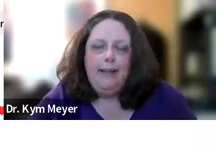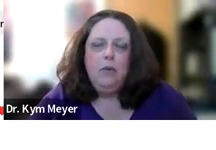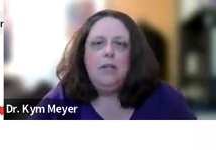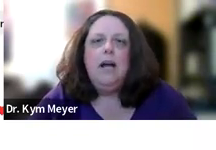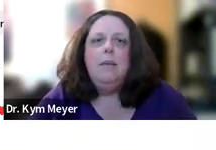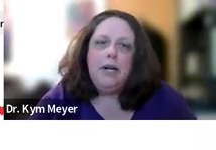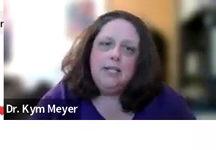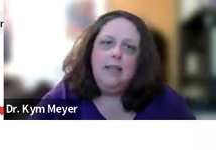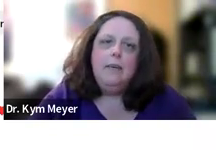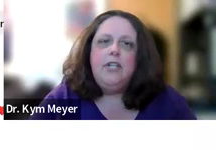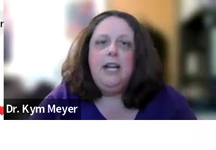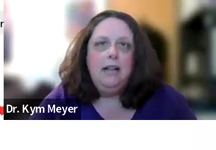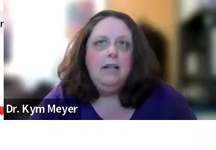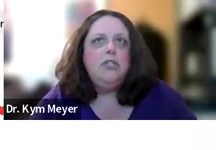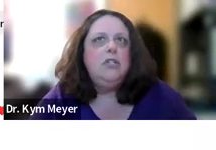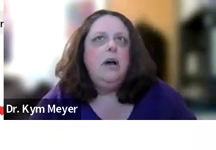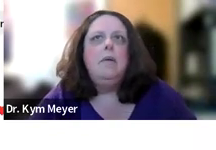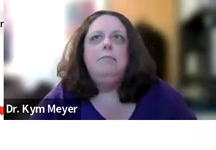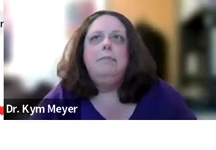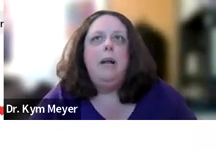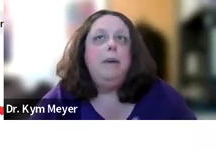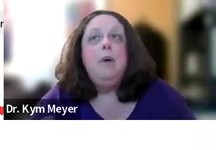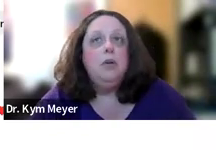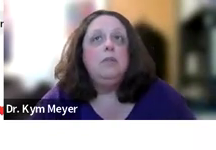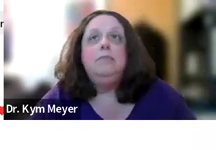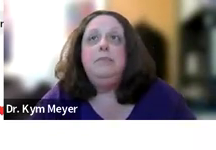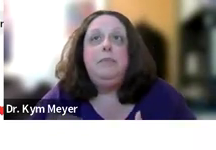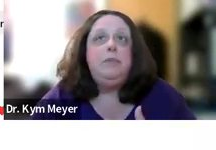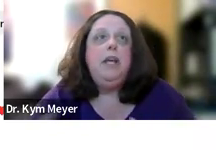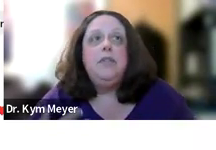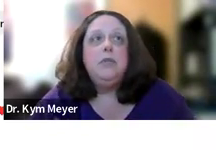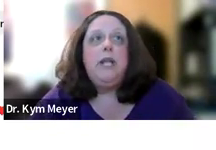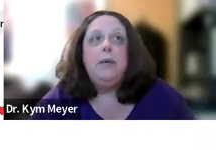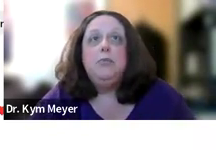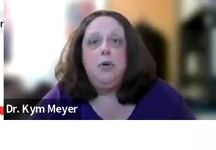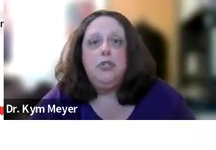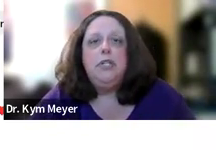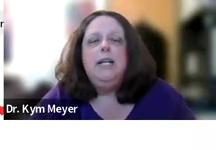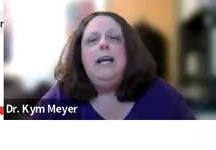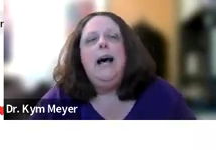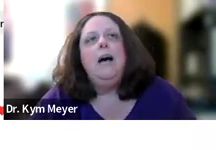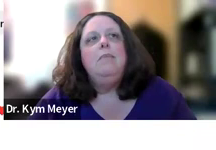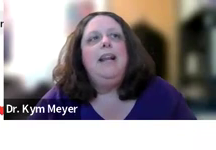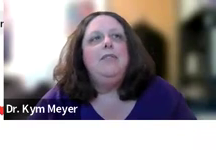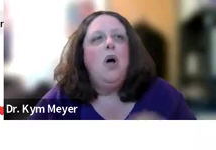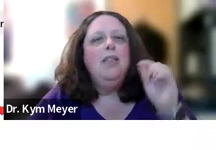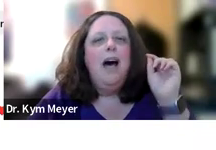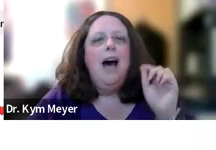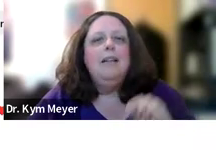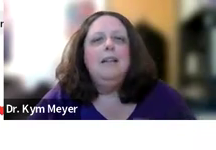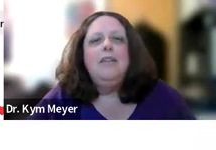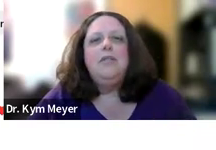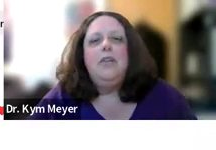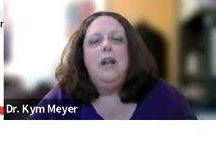bilingual American Sign Language and English and bimodal speaking and visual language approach. And there's a